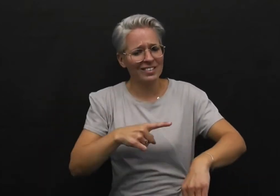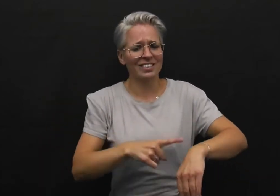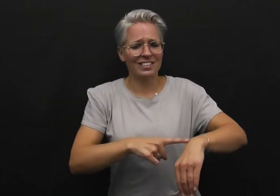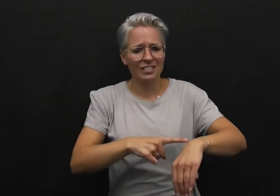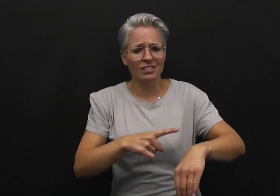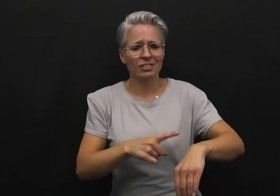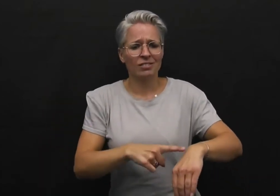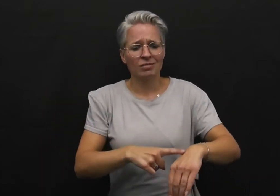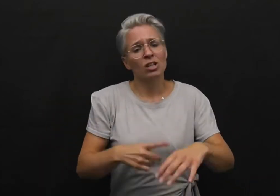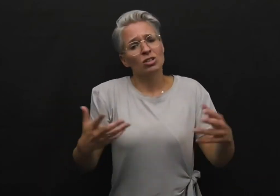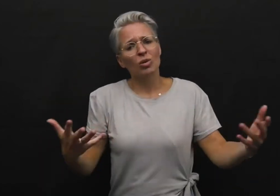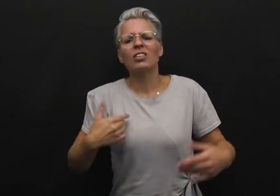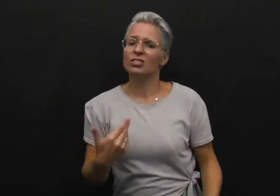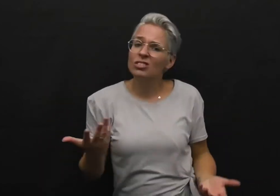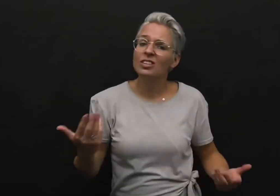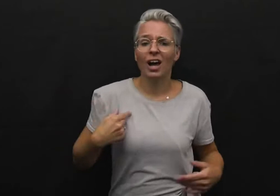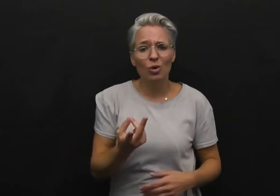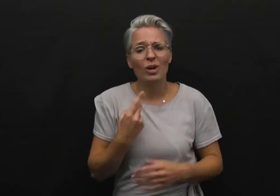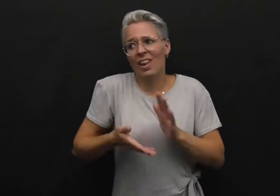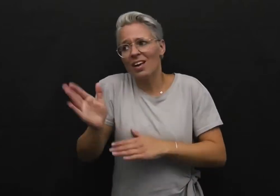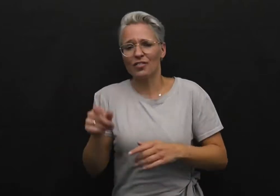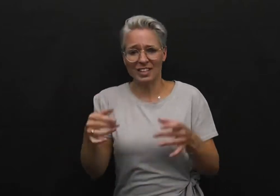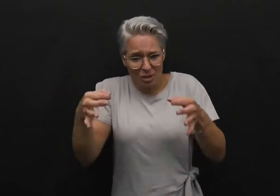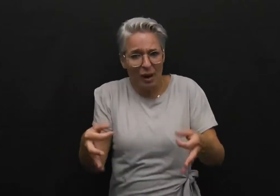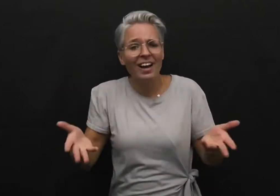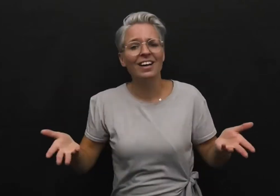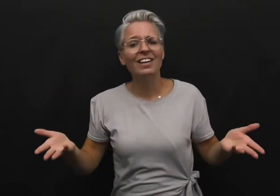So what do you say we leave this place?